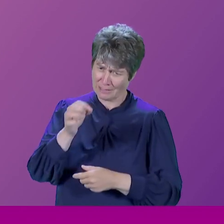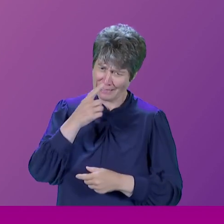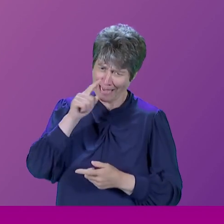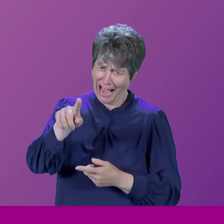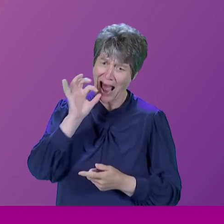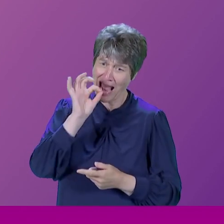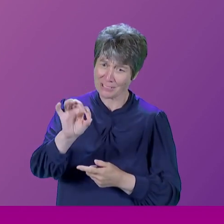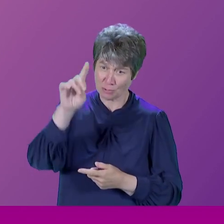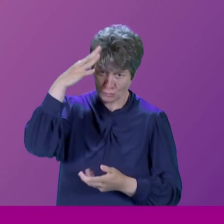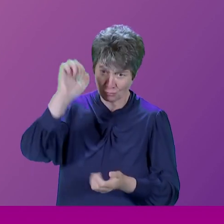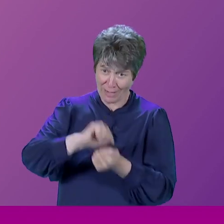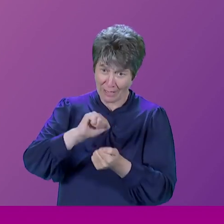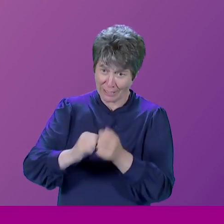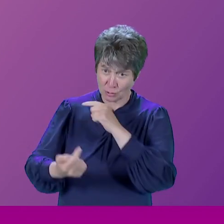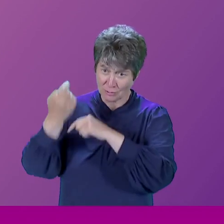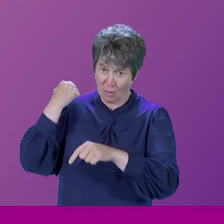Thank you for all your remarks.